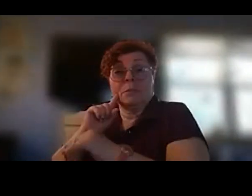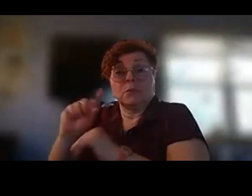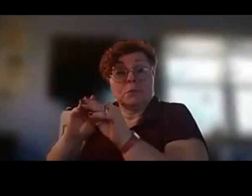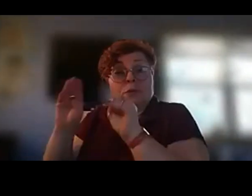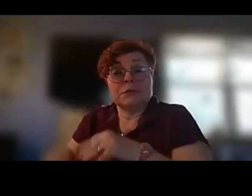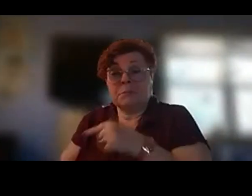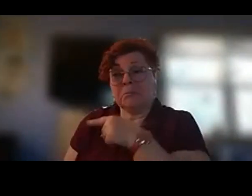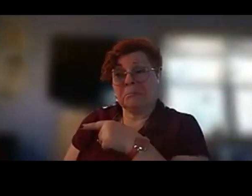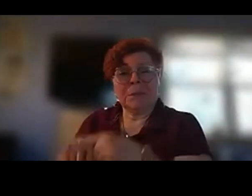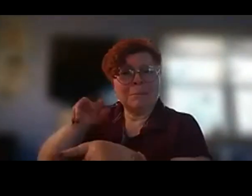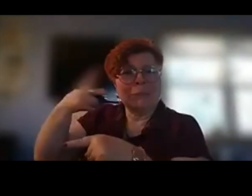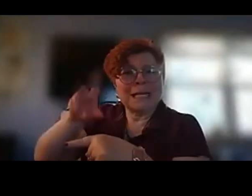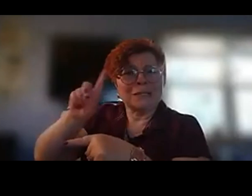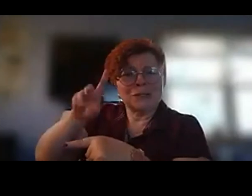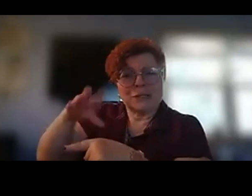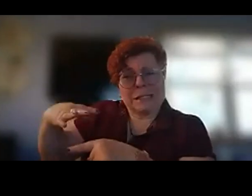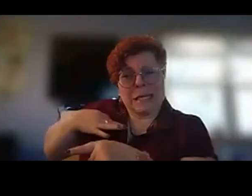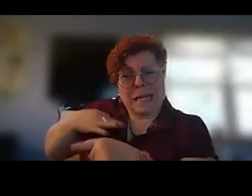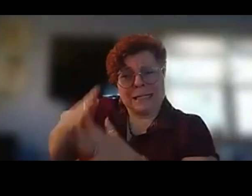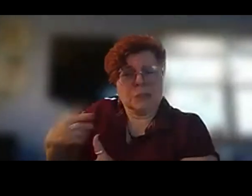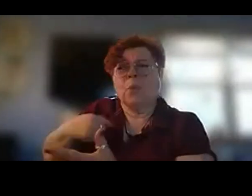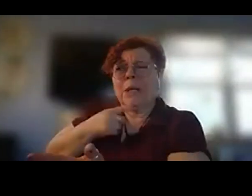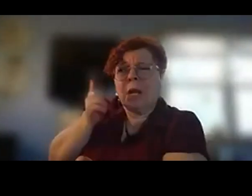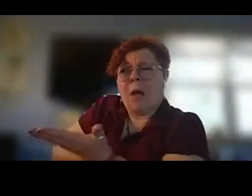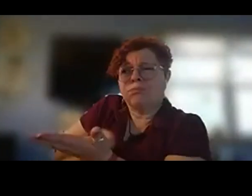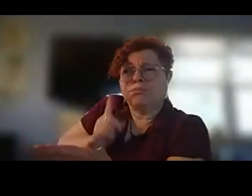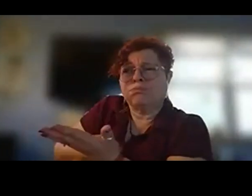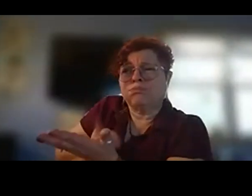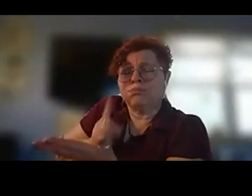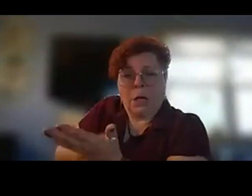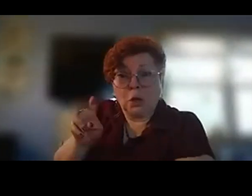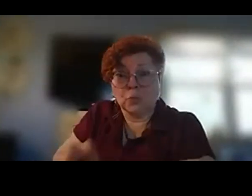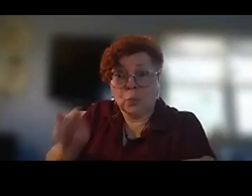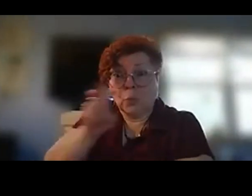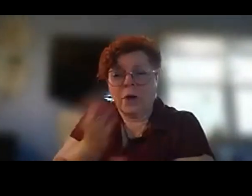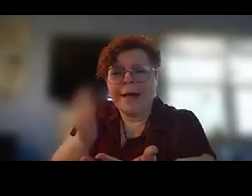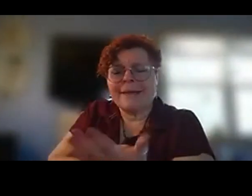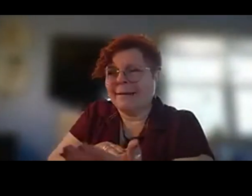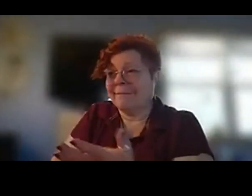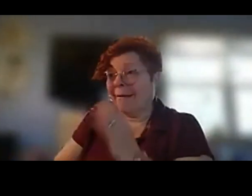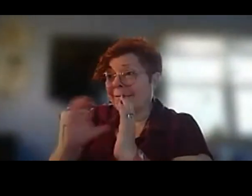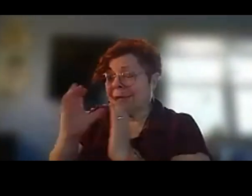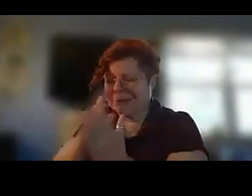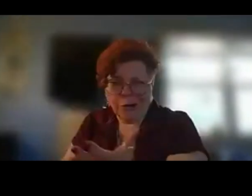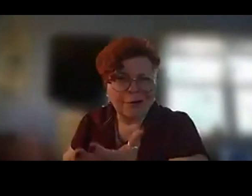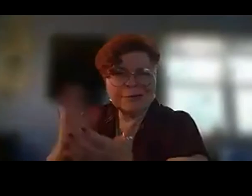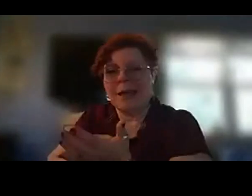phd candidates and we can have that same tour that same conversation going through that same